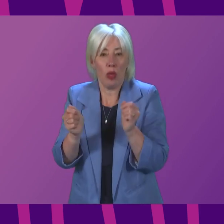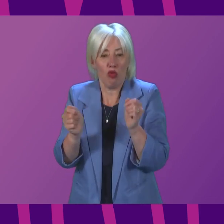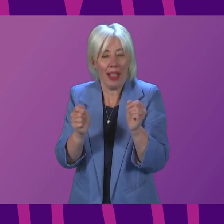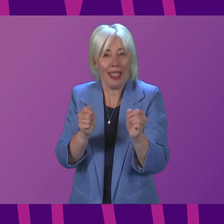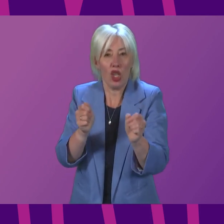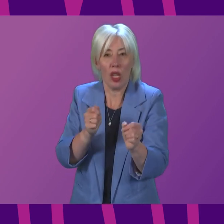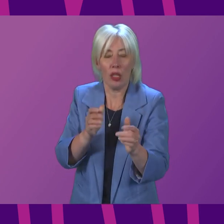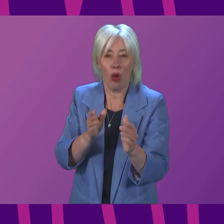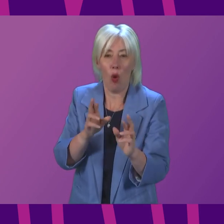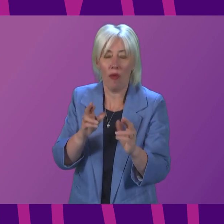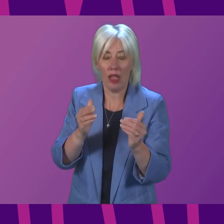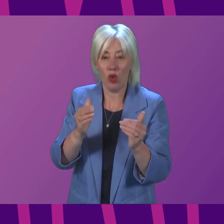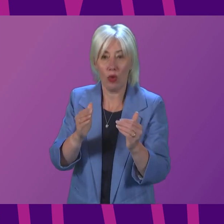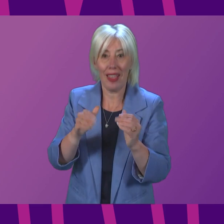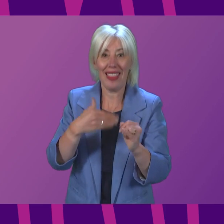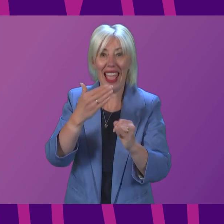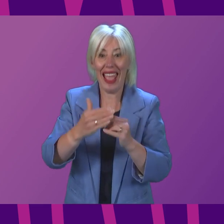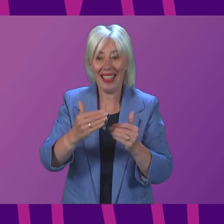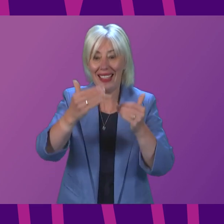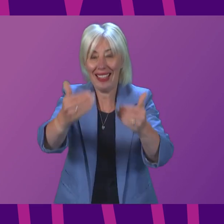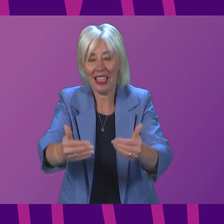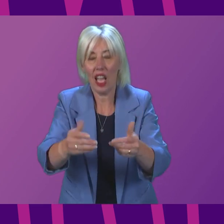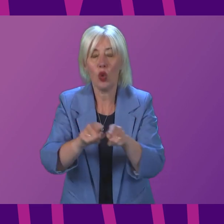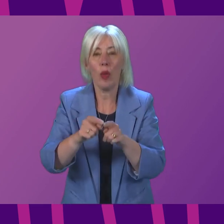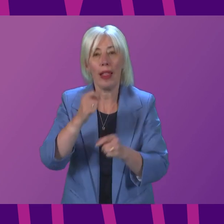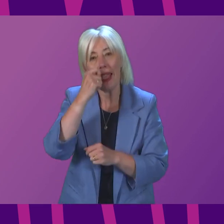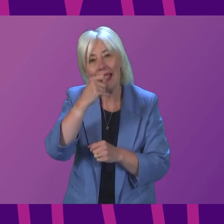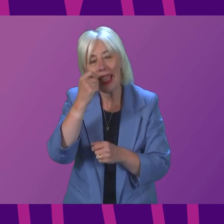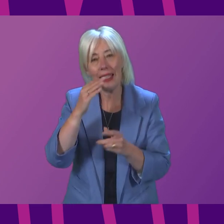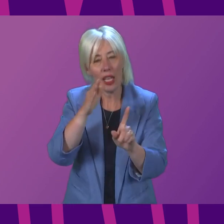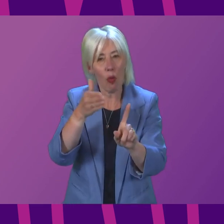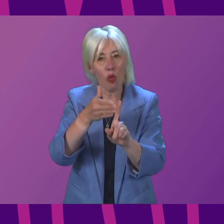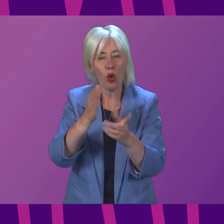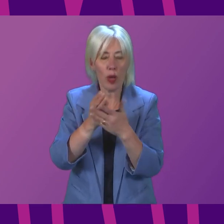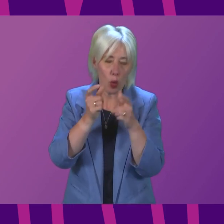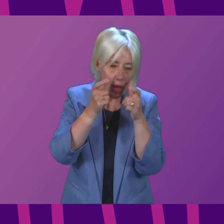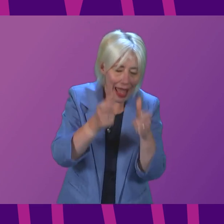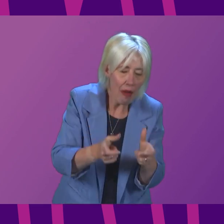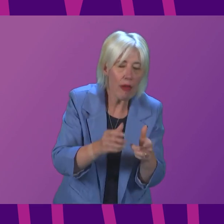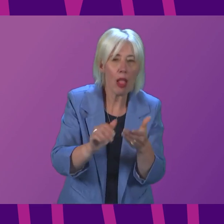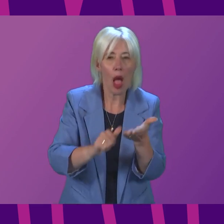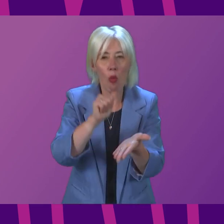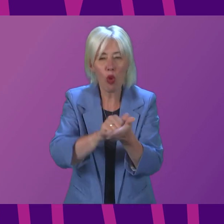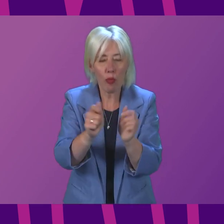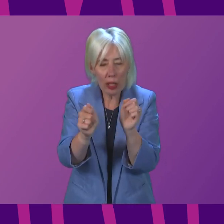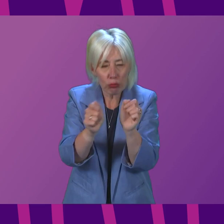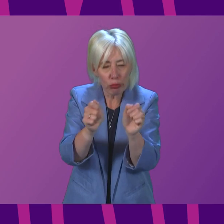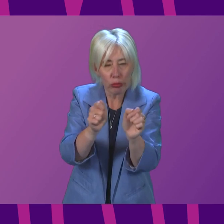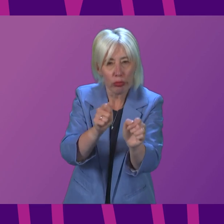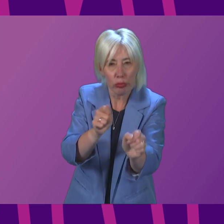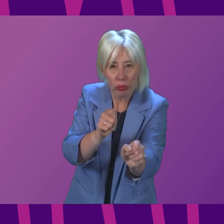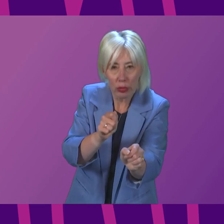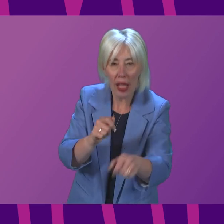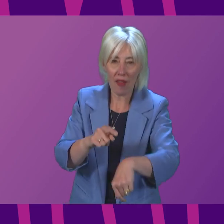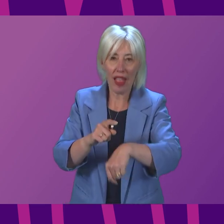end-state, steady-state, hopefully, testing approach, we do that in a careful way and with an appropriate transition. I have set out the